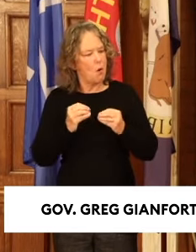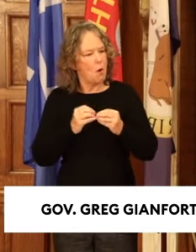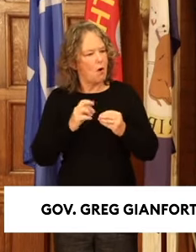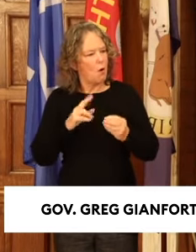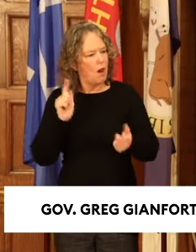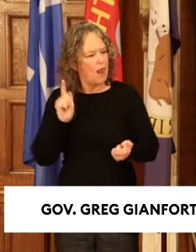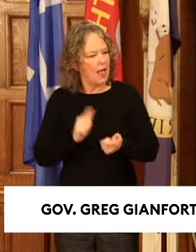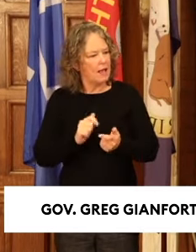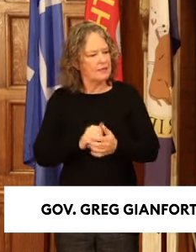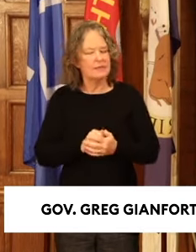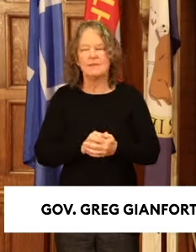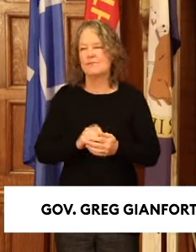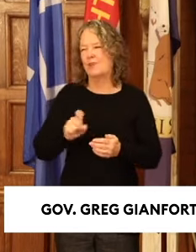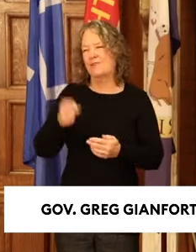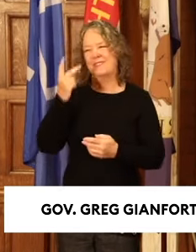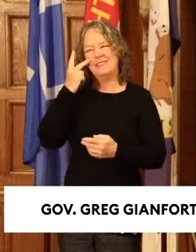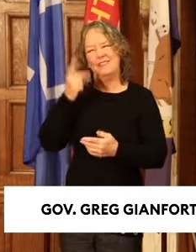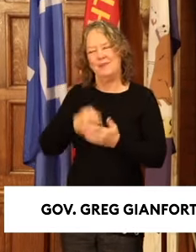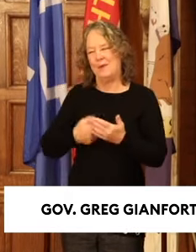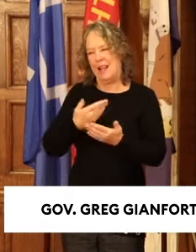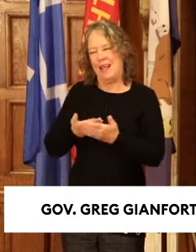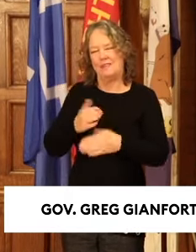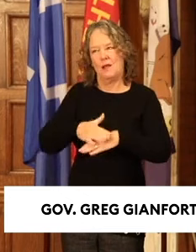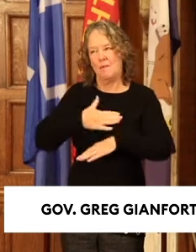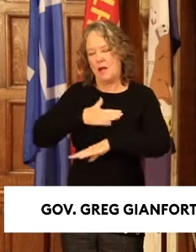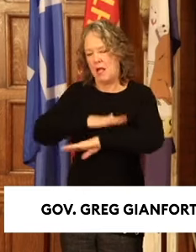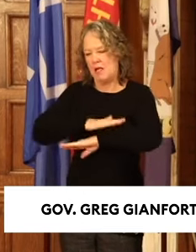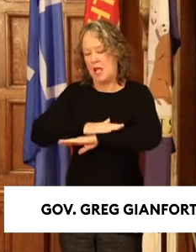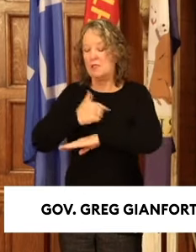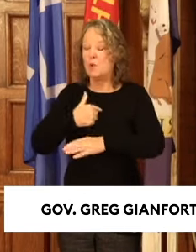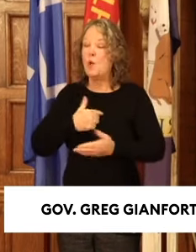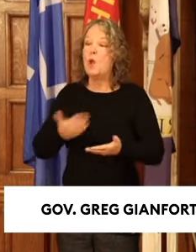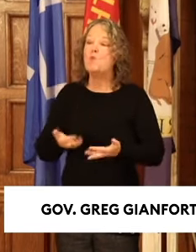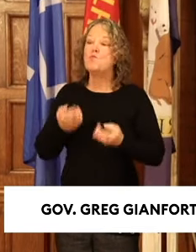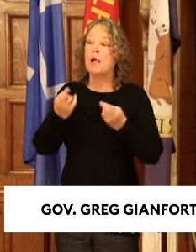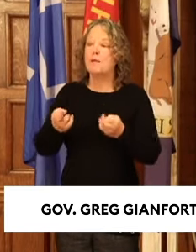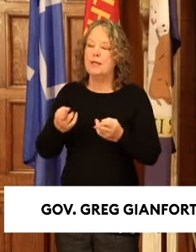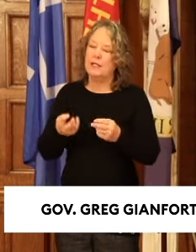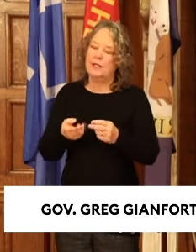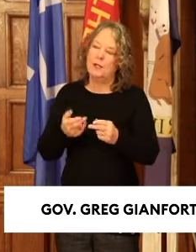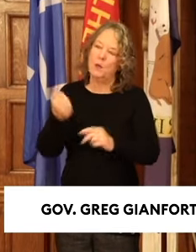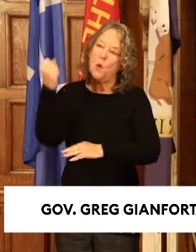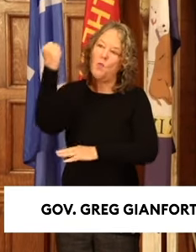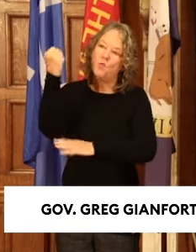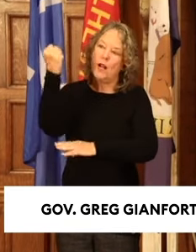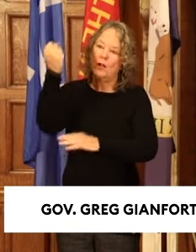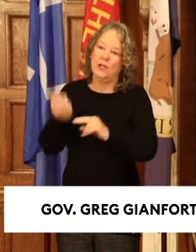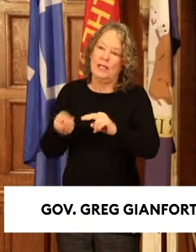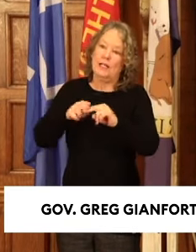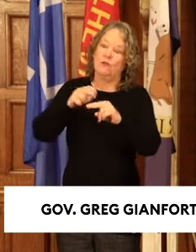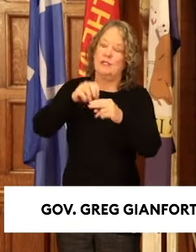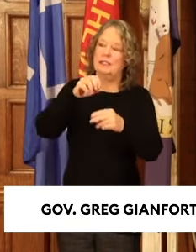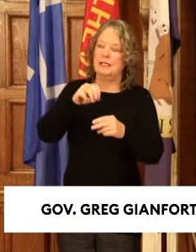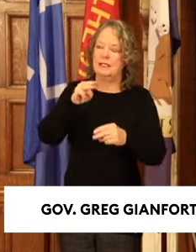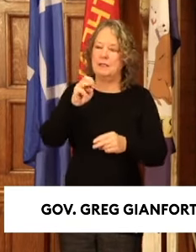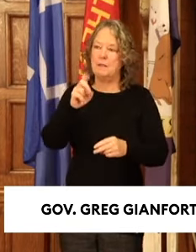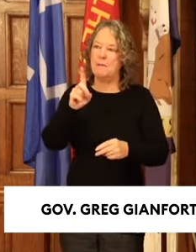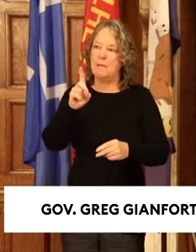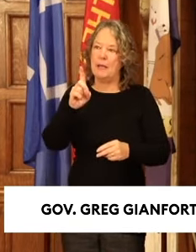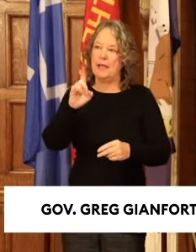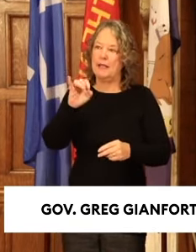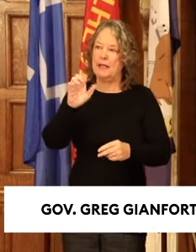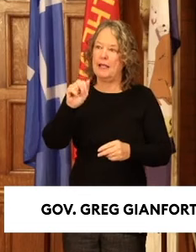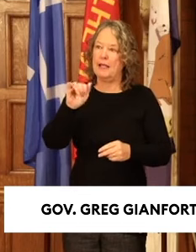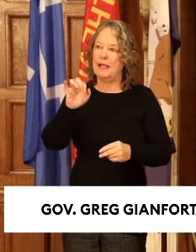We'll have to see what ends up to my desk. We recommended record increases in Medicare and Medicaid reimbursement rates.